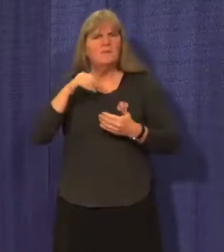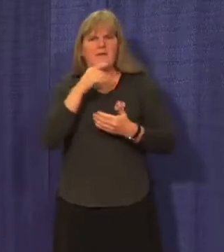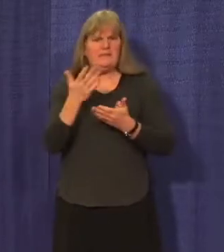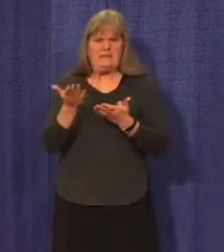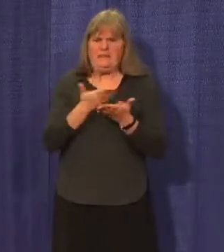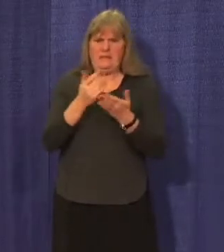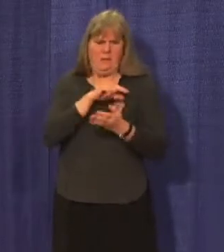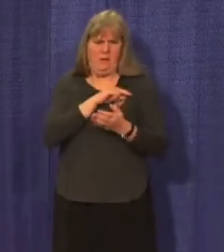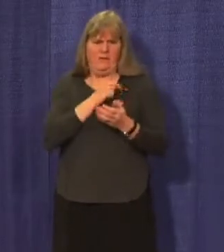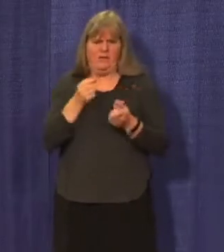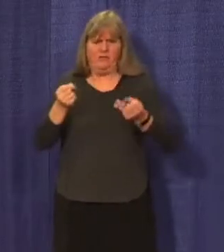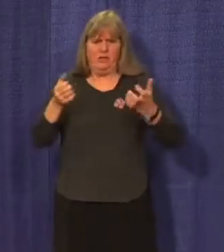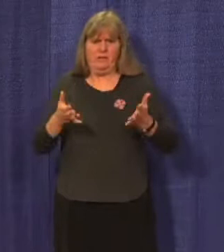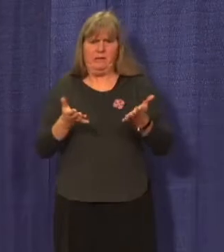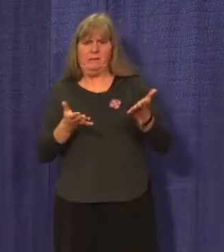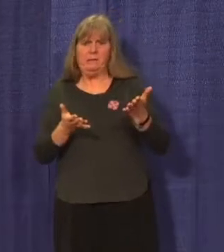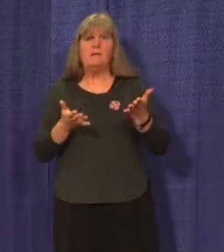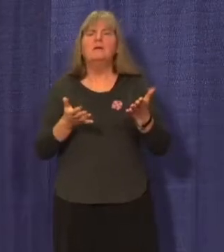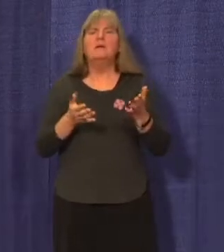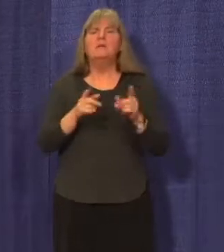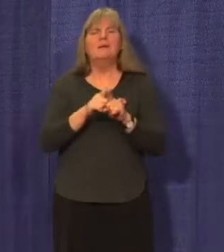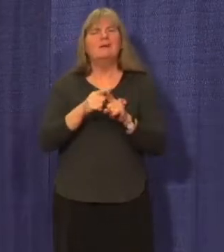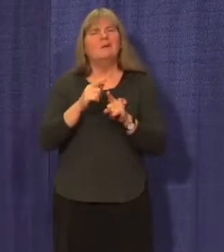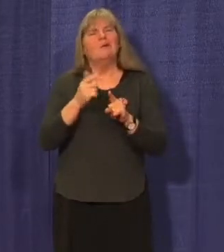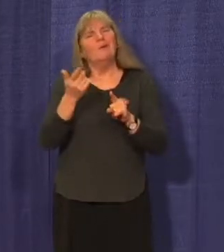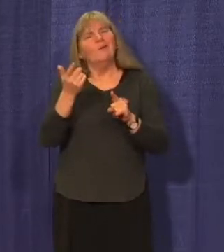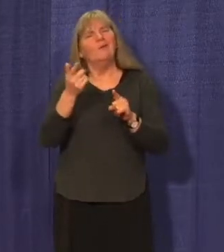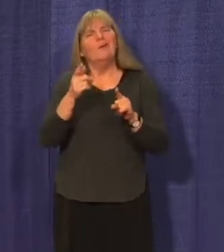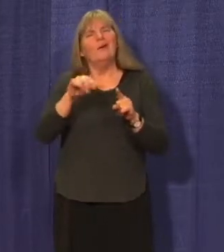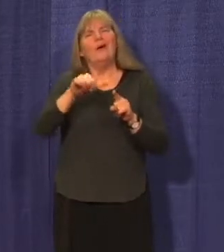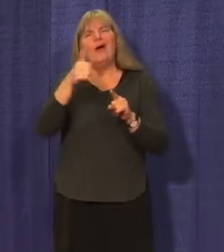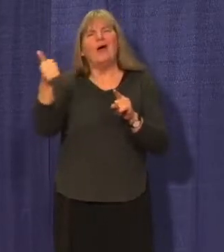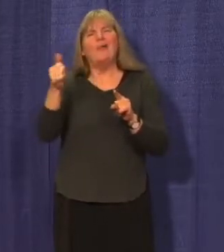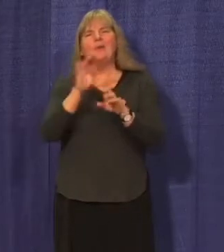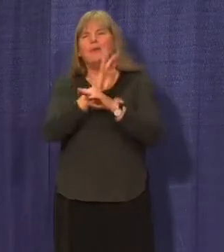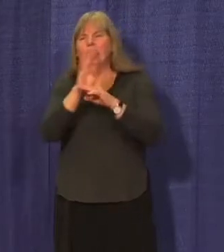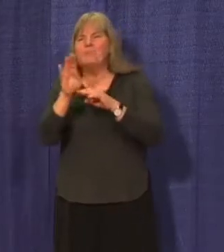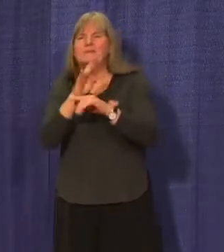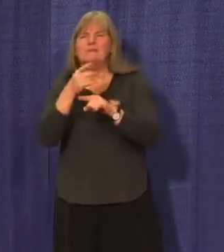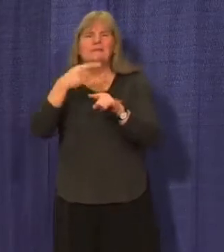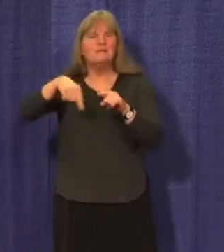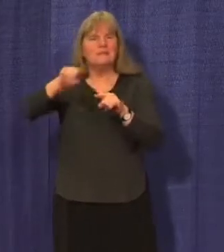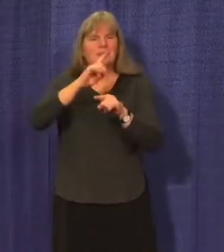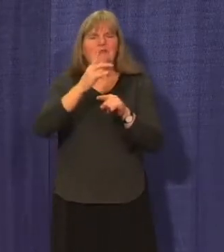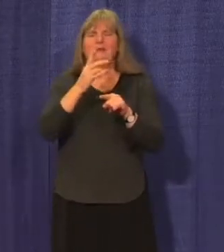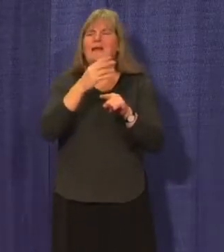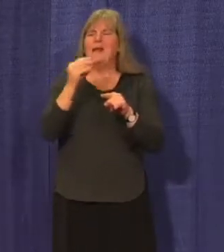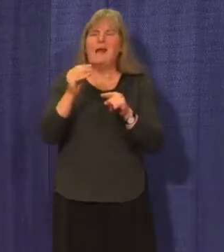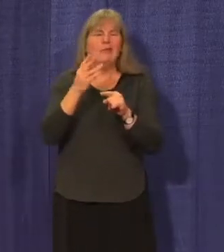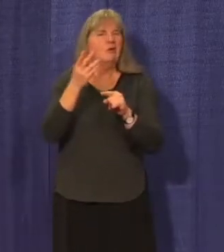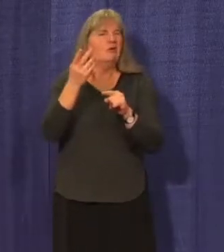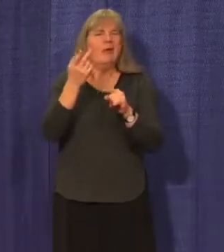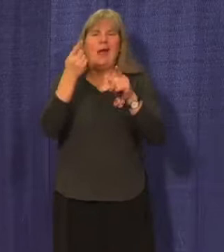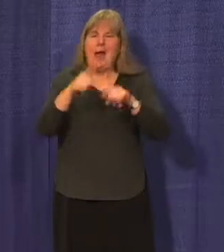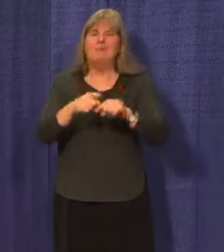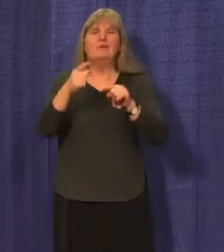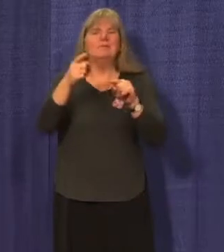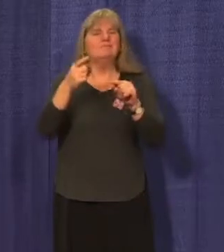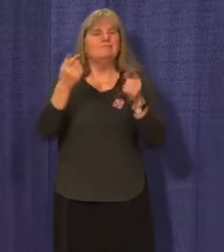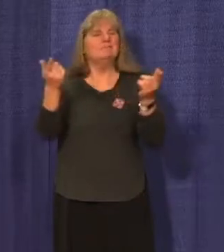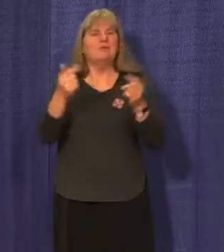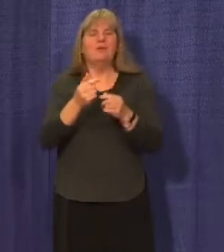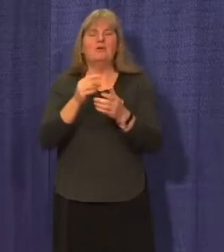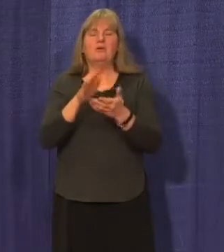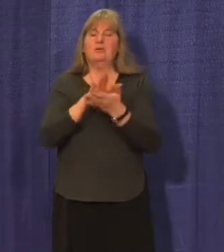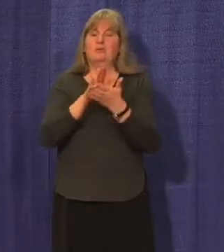And, like all employees at many businesses and organizations, school bus drivers have had to stay home when sick or